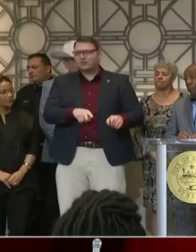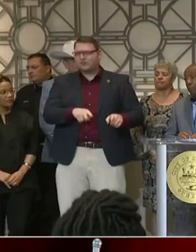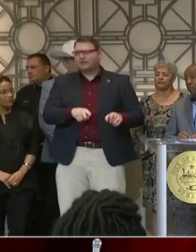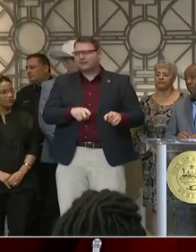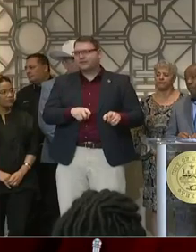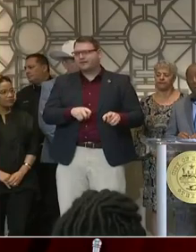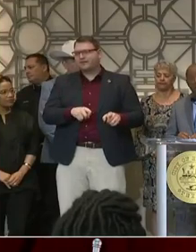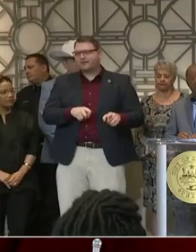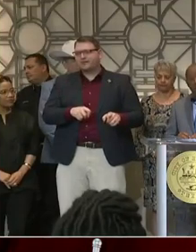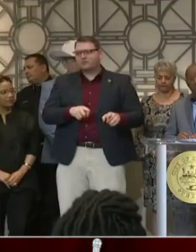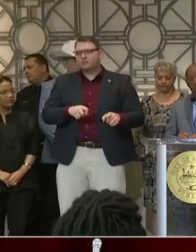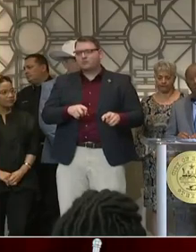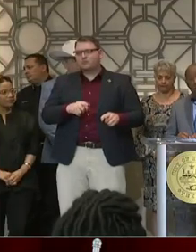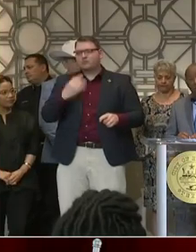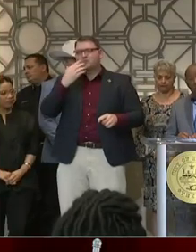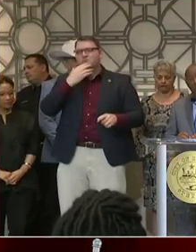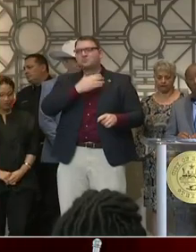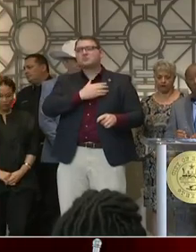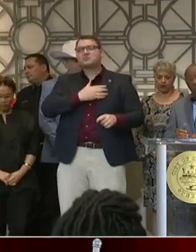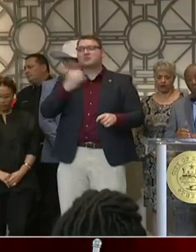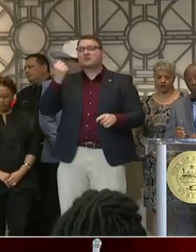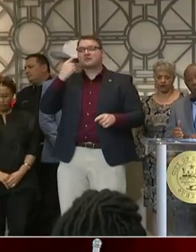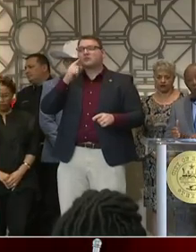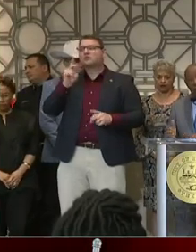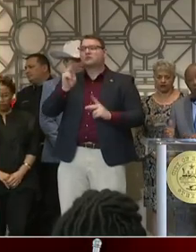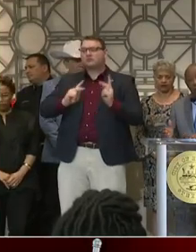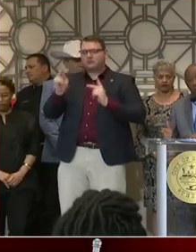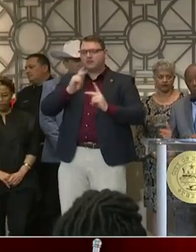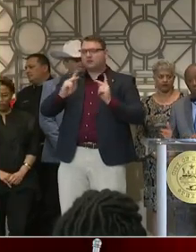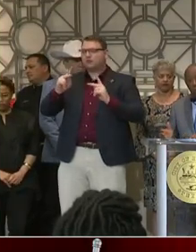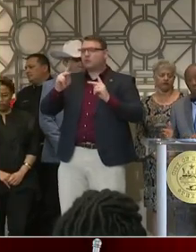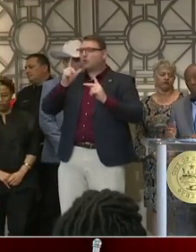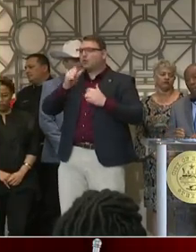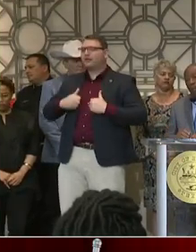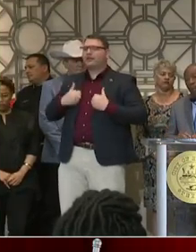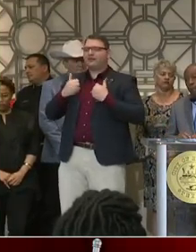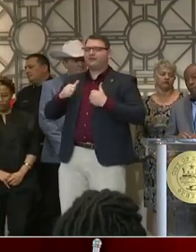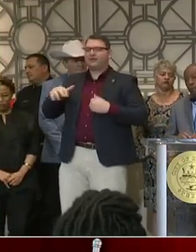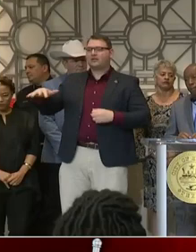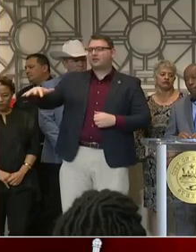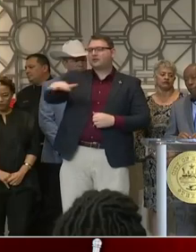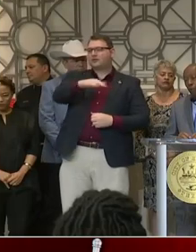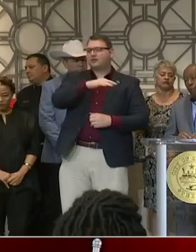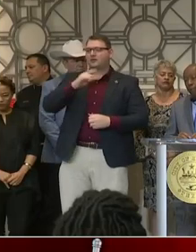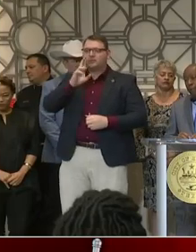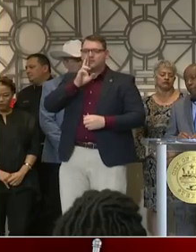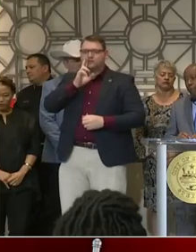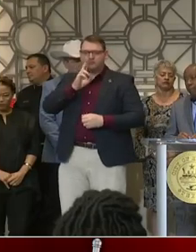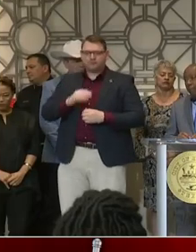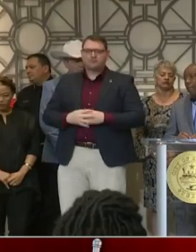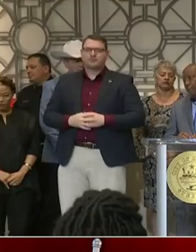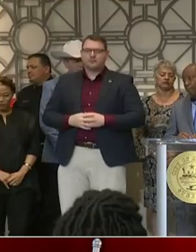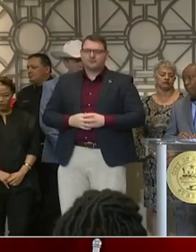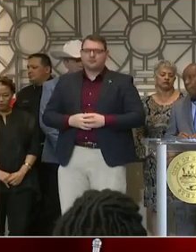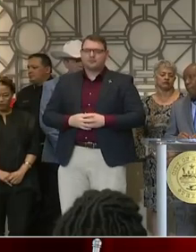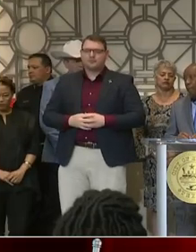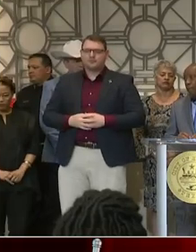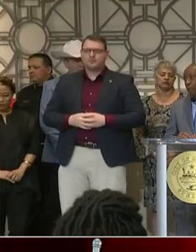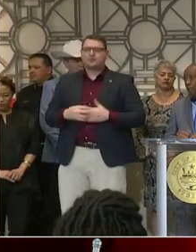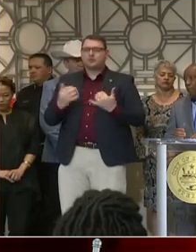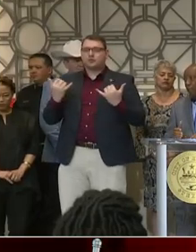interest of the health and safety of people within our region. And so as of today,